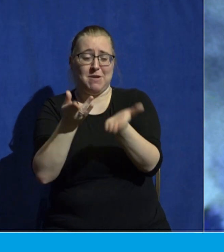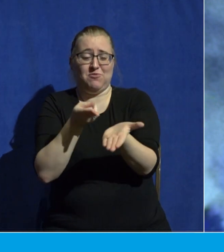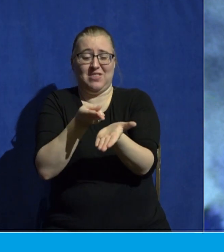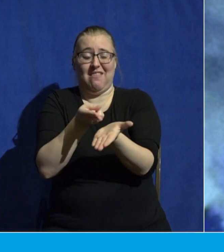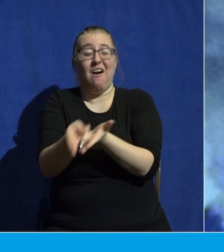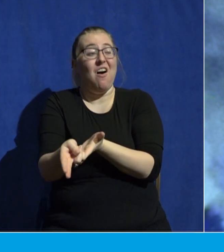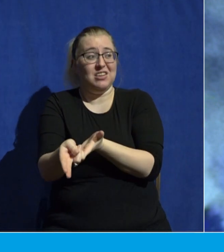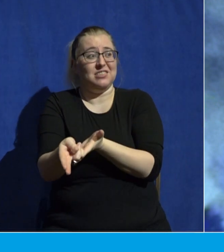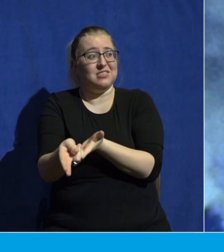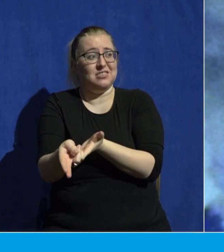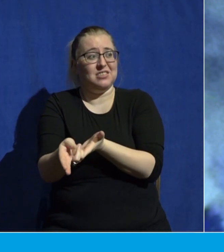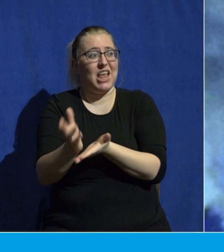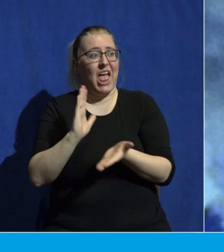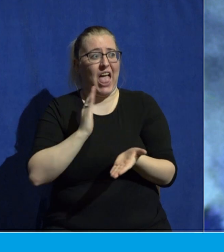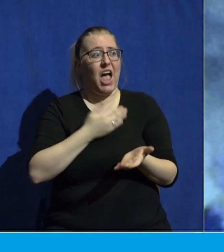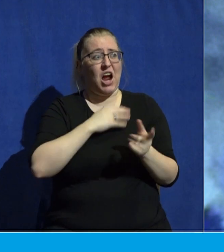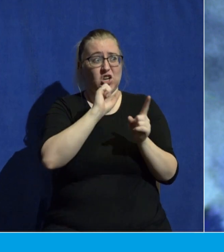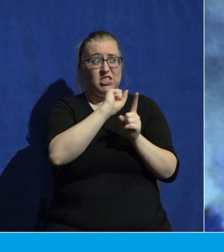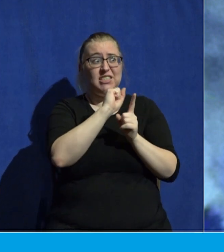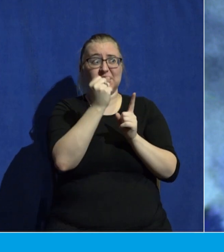situation, ladies and gentlemen, is dire.